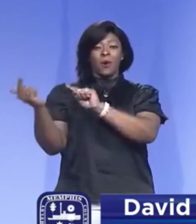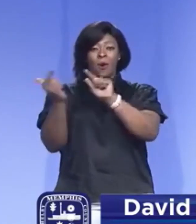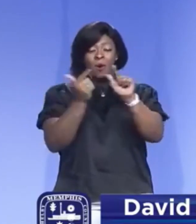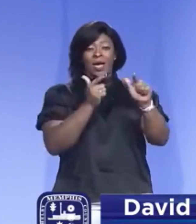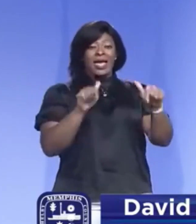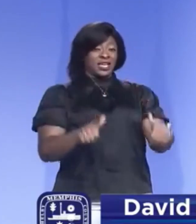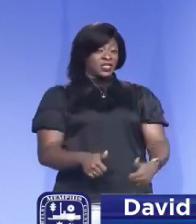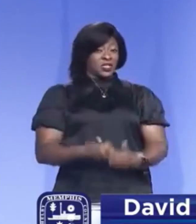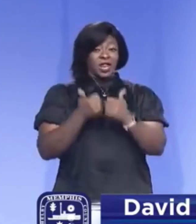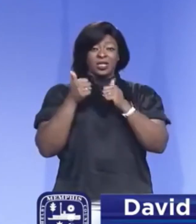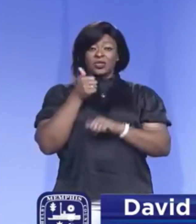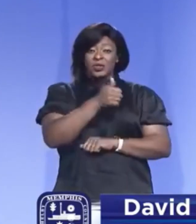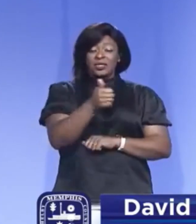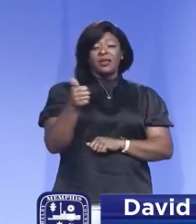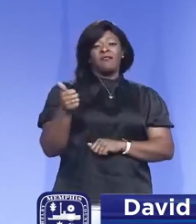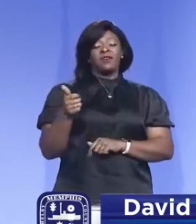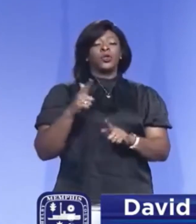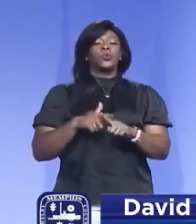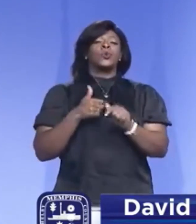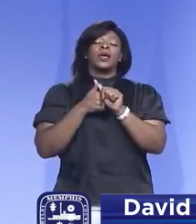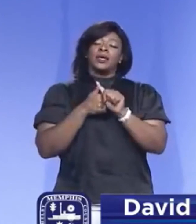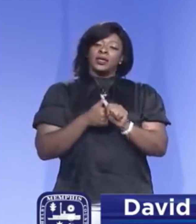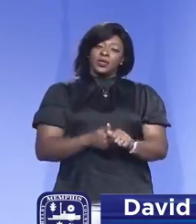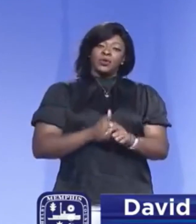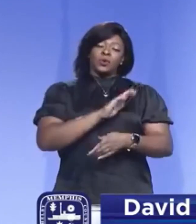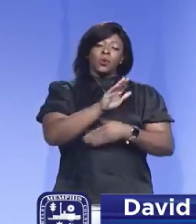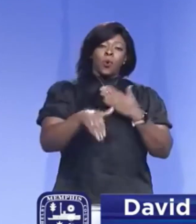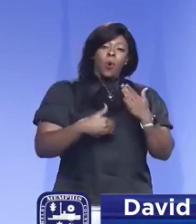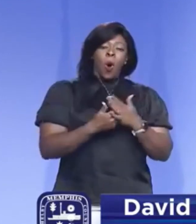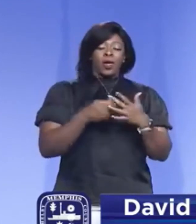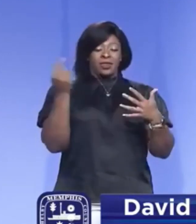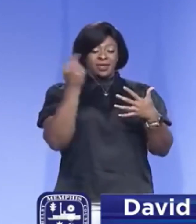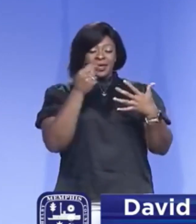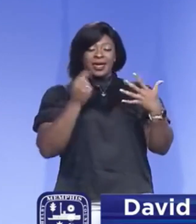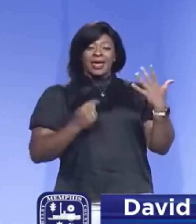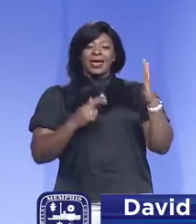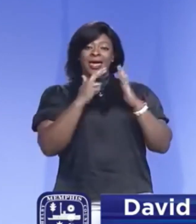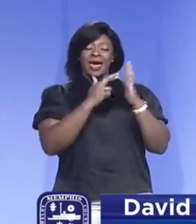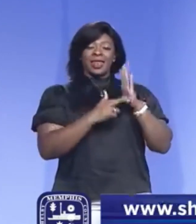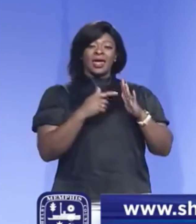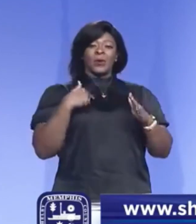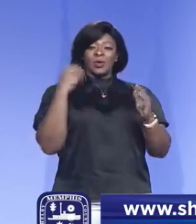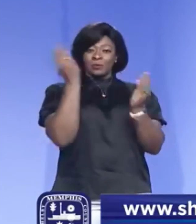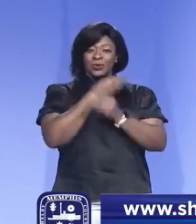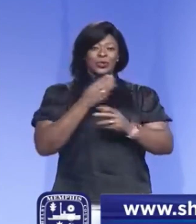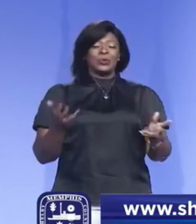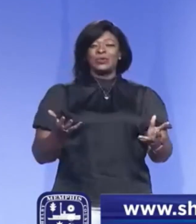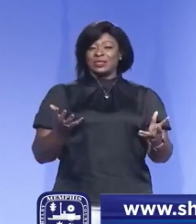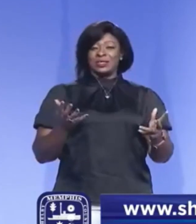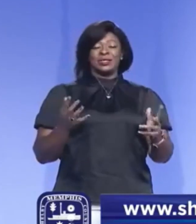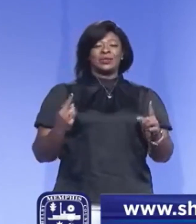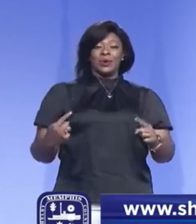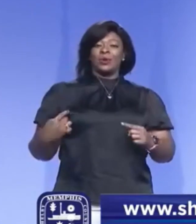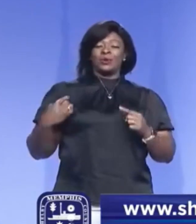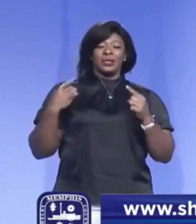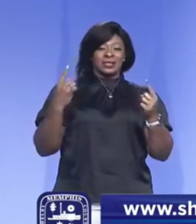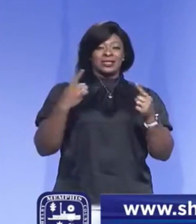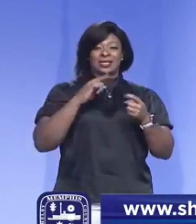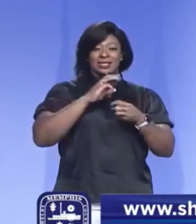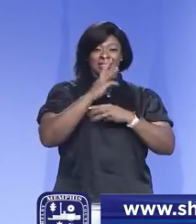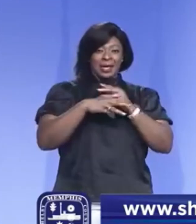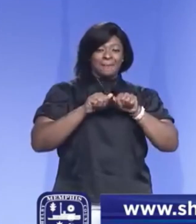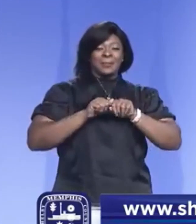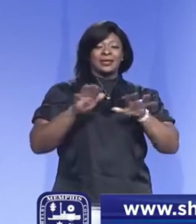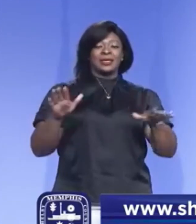all of us to adhere to all of the guidelines that we've produced throughout this epidemic about our